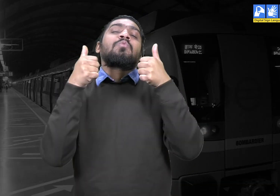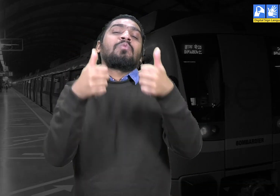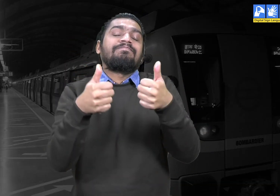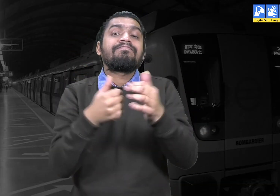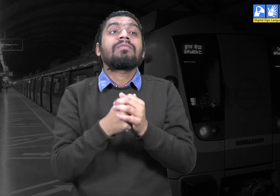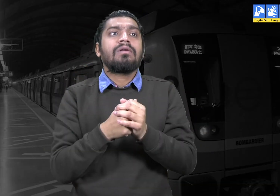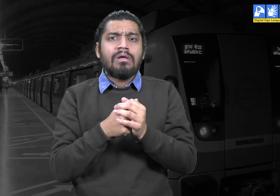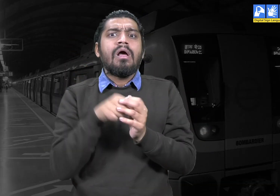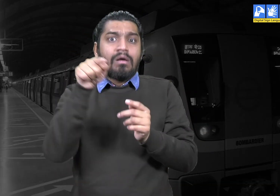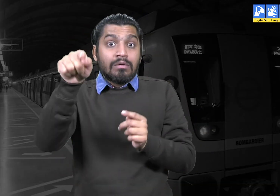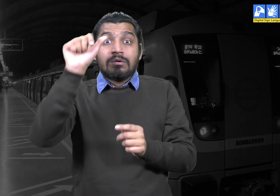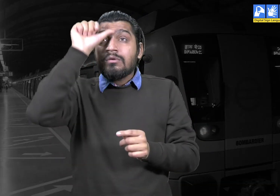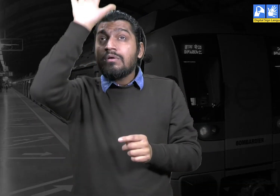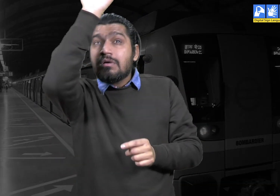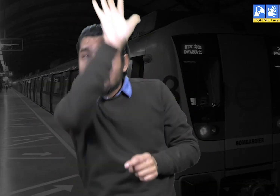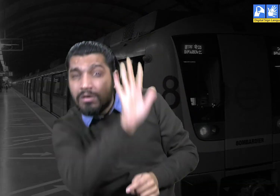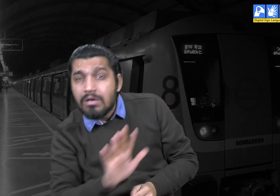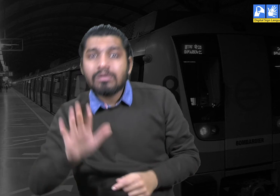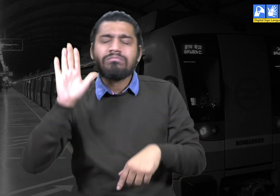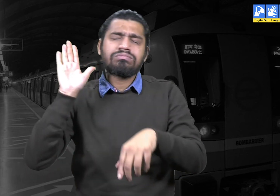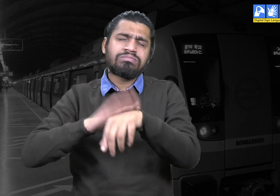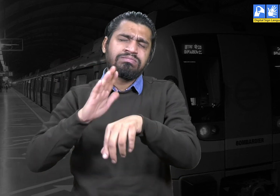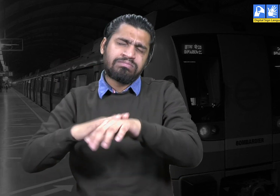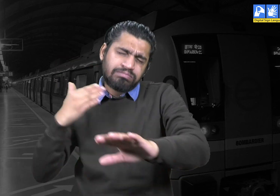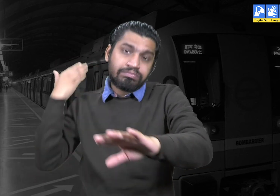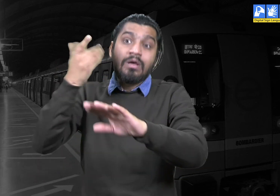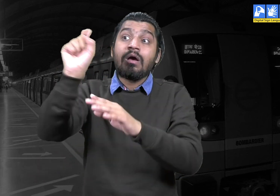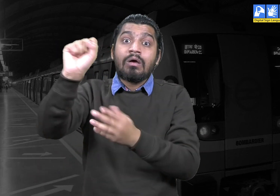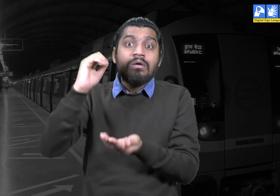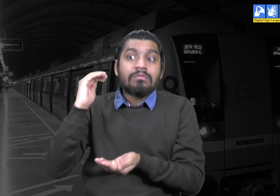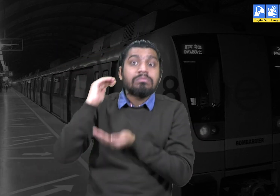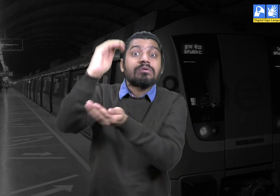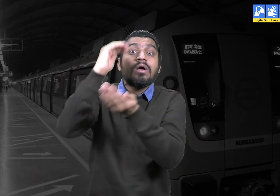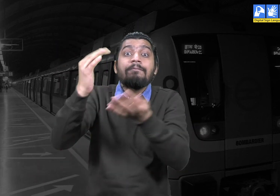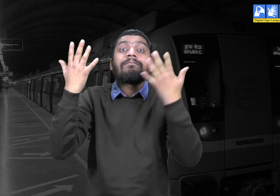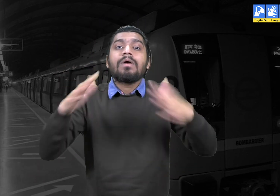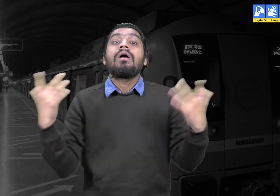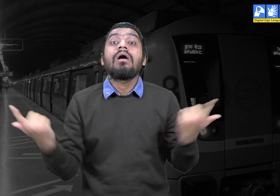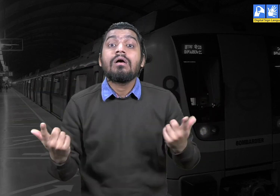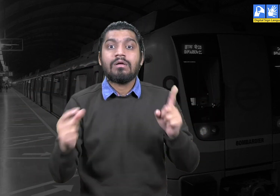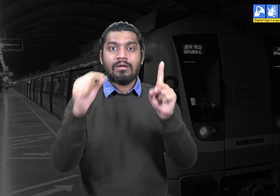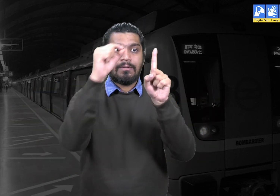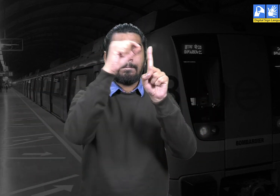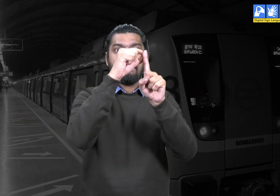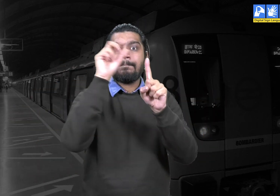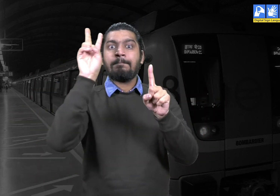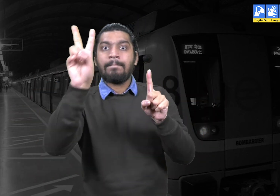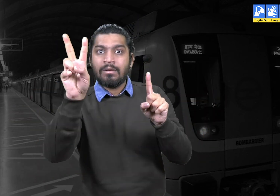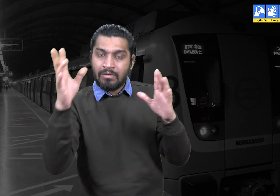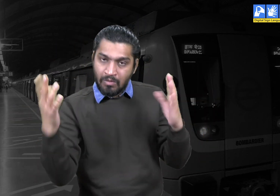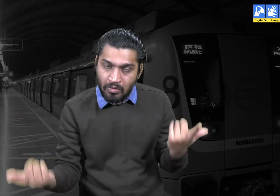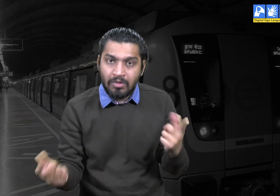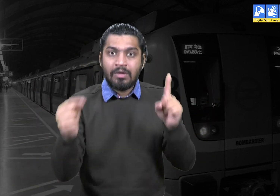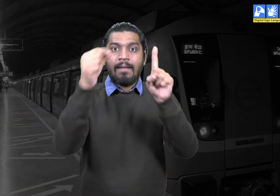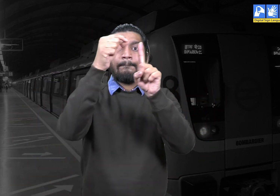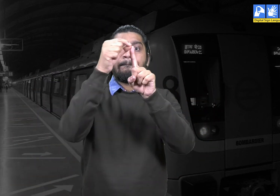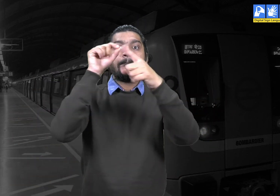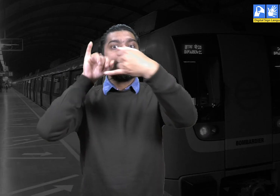is the in-depth story of E. Sridharan's professional experience. He has been awarded numerous times with various